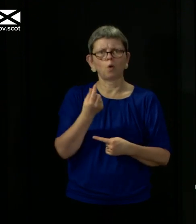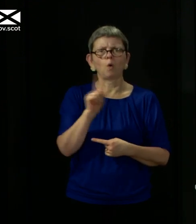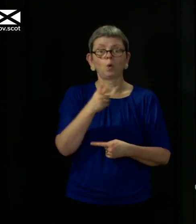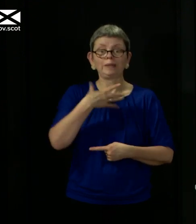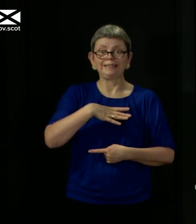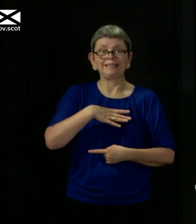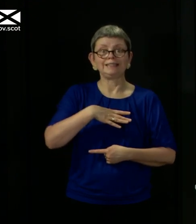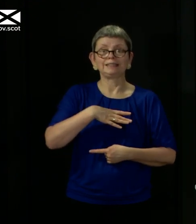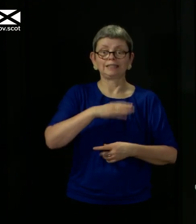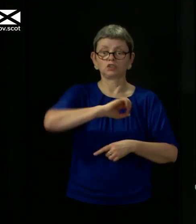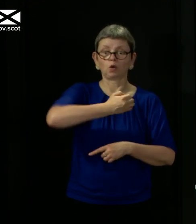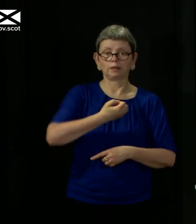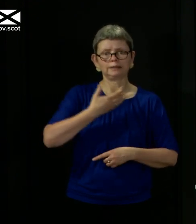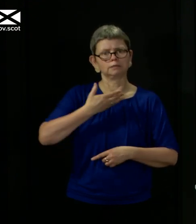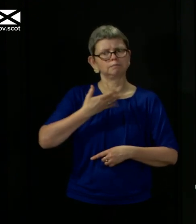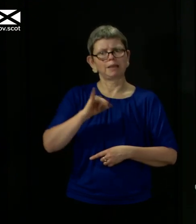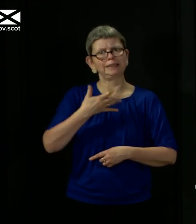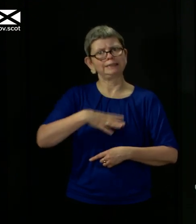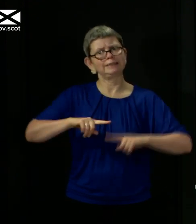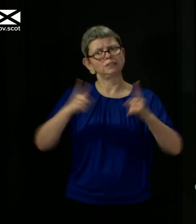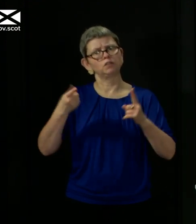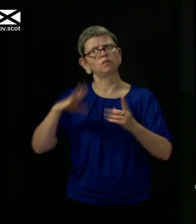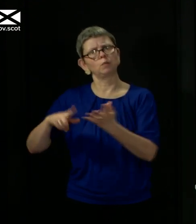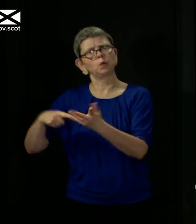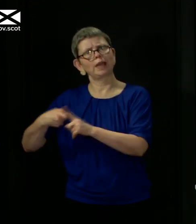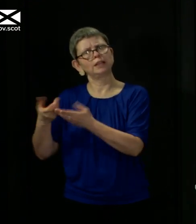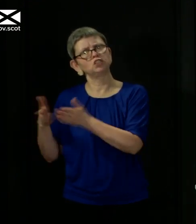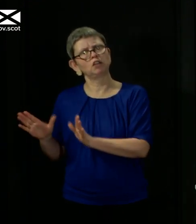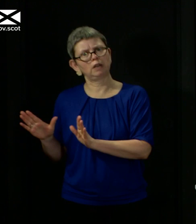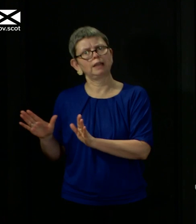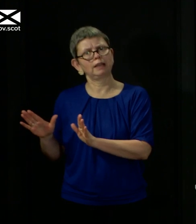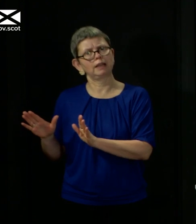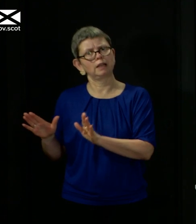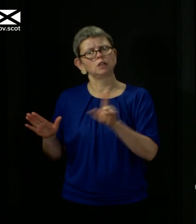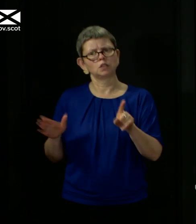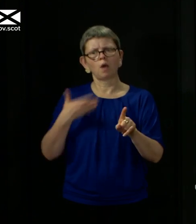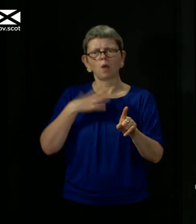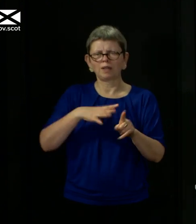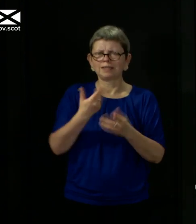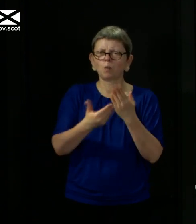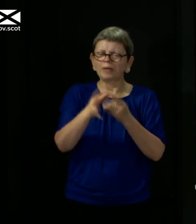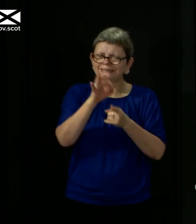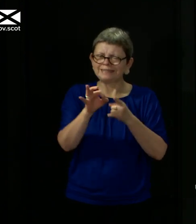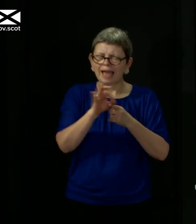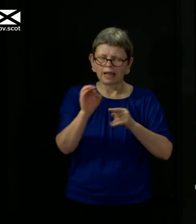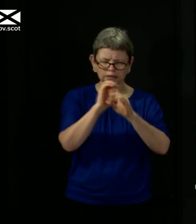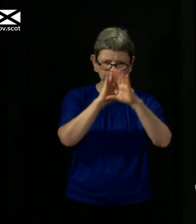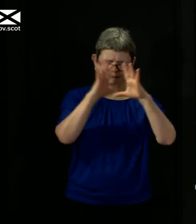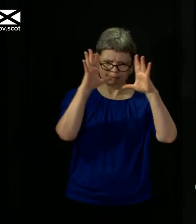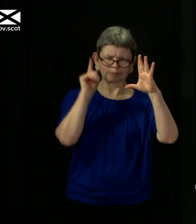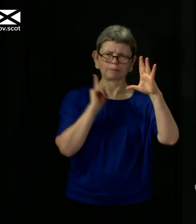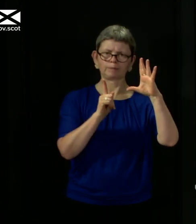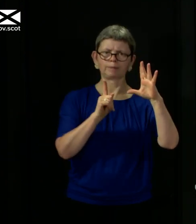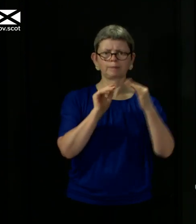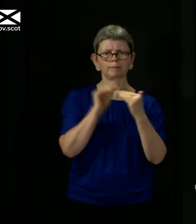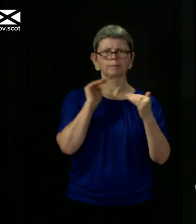in the UK is right for Scotland. So I wanted to make sure that to ensure that we were getting a more granular view and interpretation of the data and the